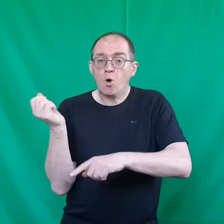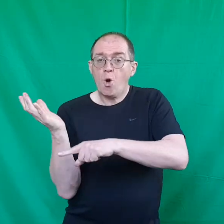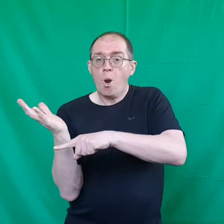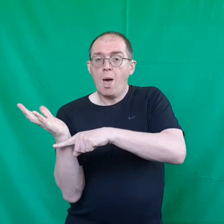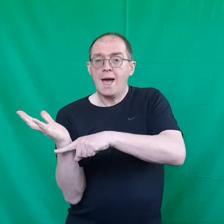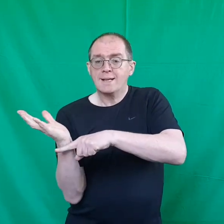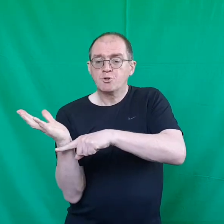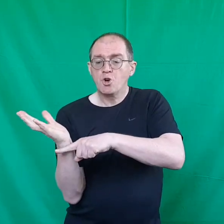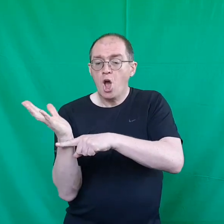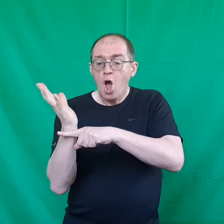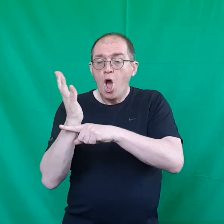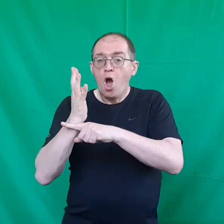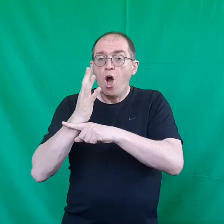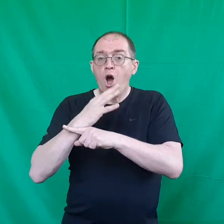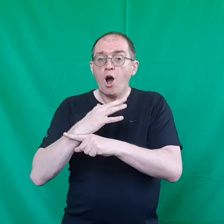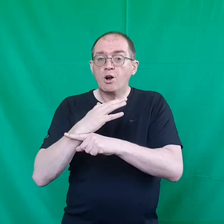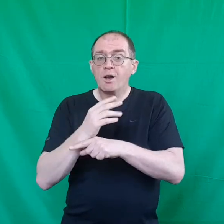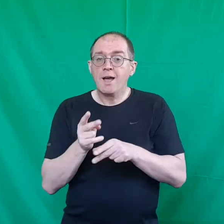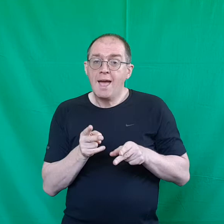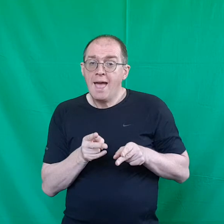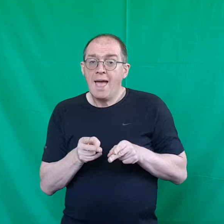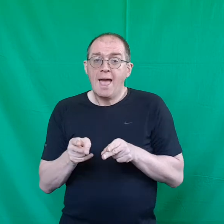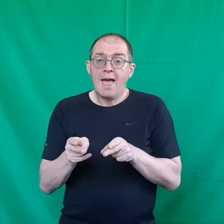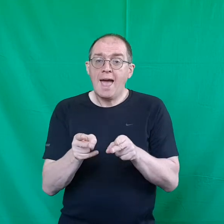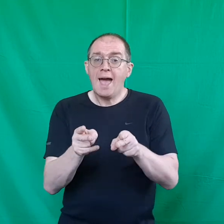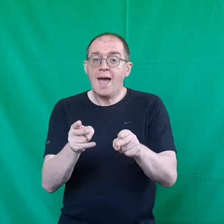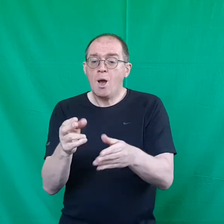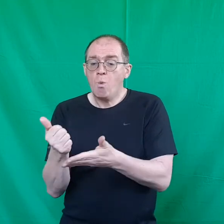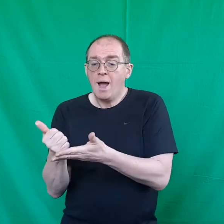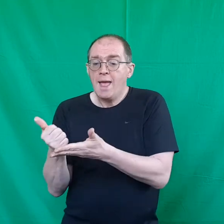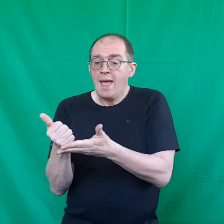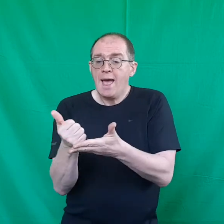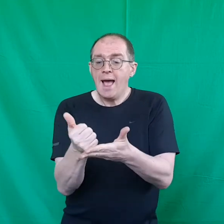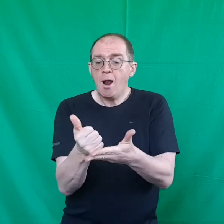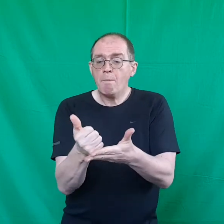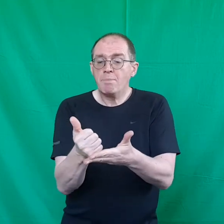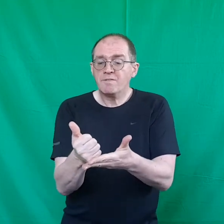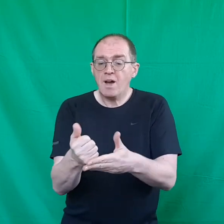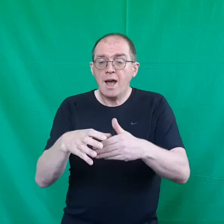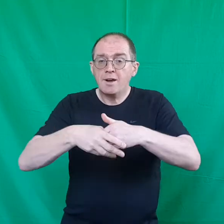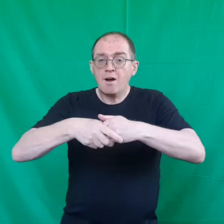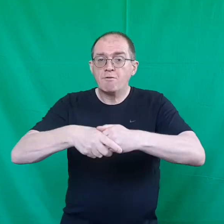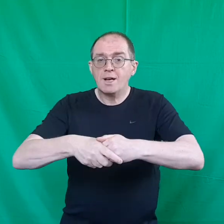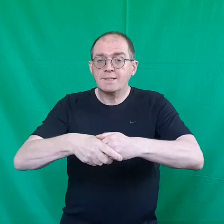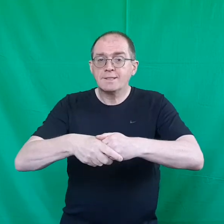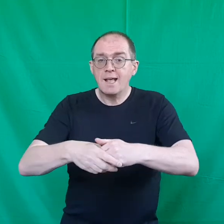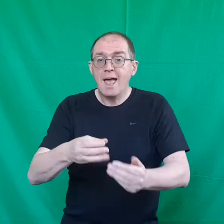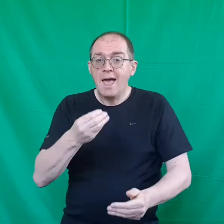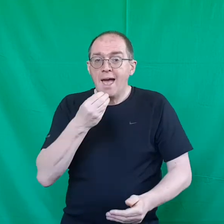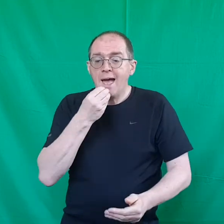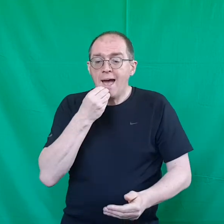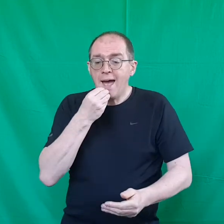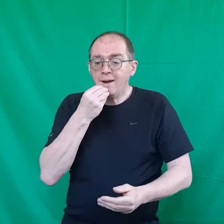all a hedgehog highway help us find our friends and